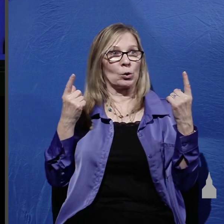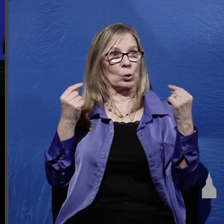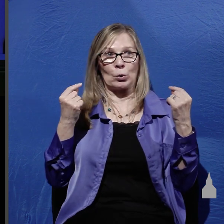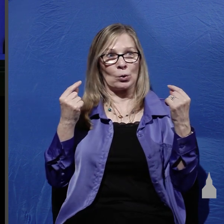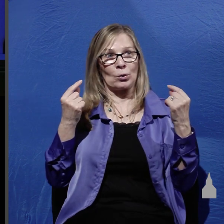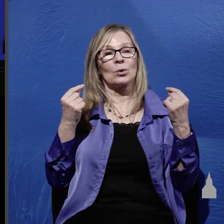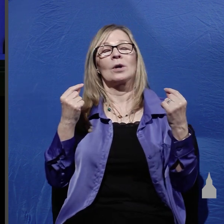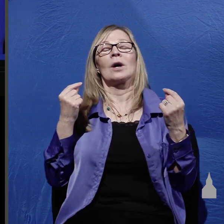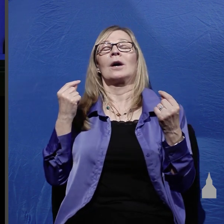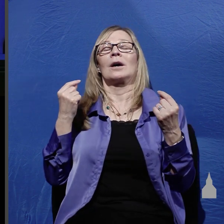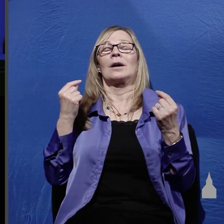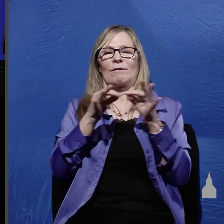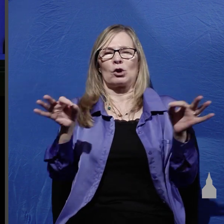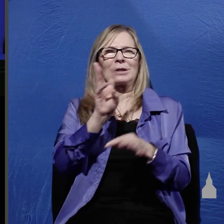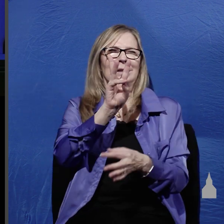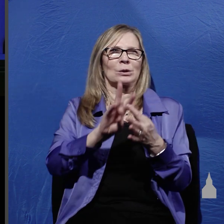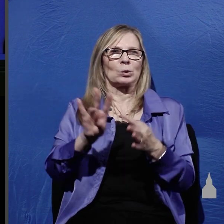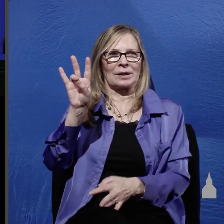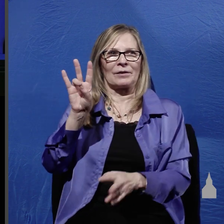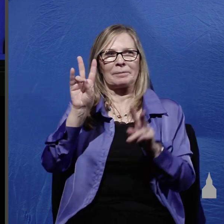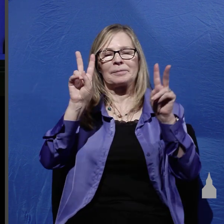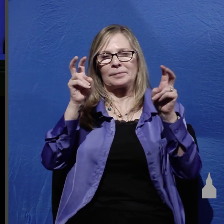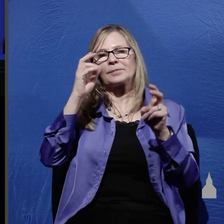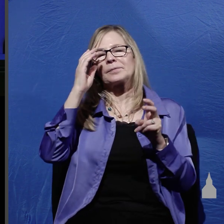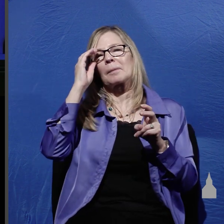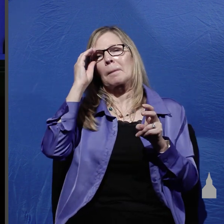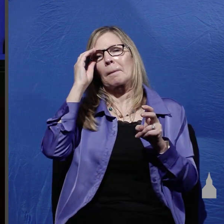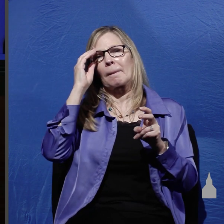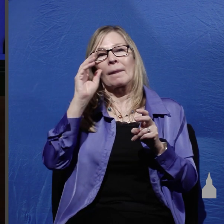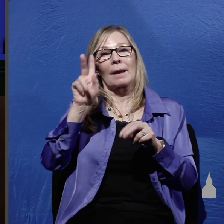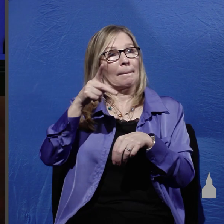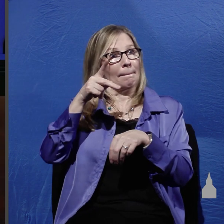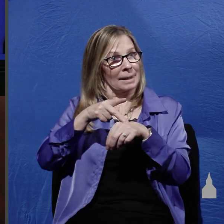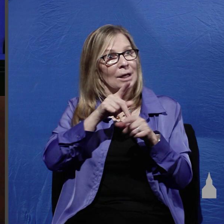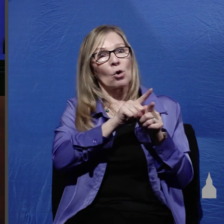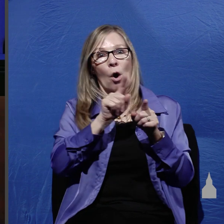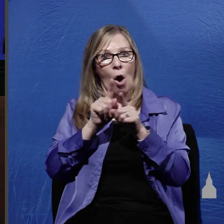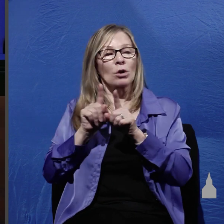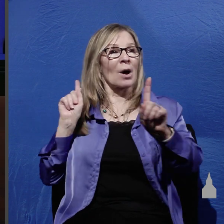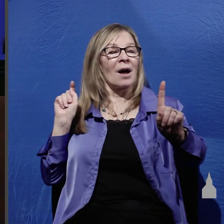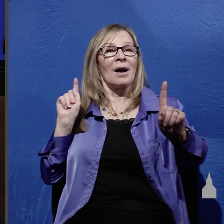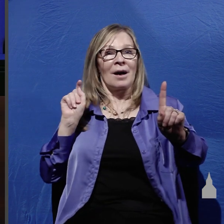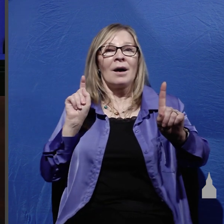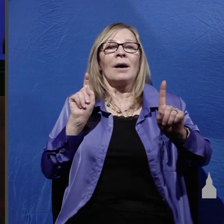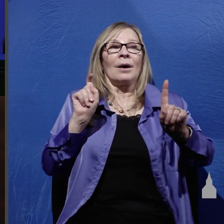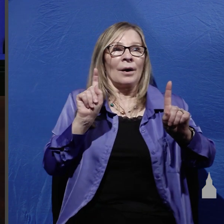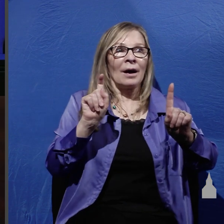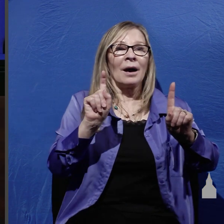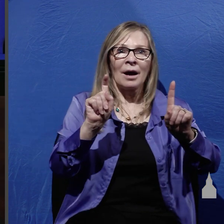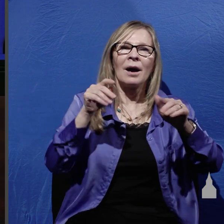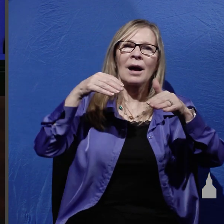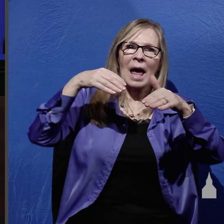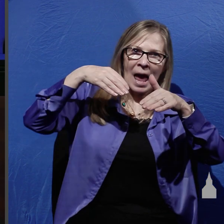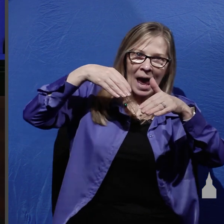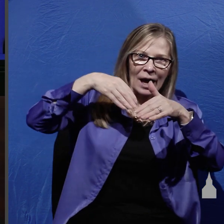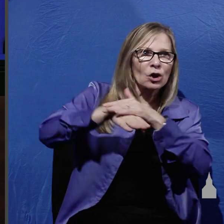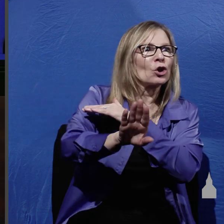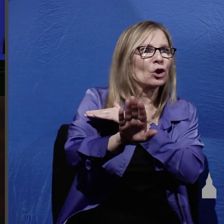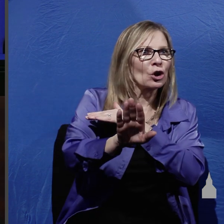tomb verses 6 and 7 and so Simon Peter also came following him and entered the tomb and he saw the